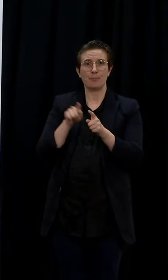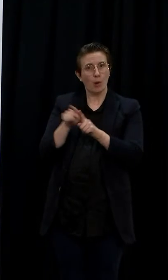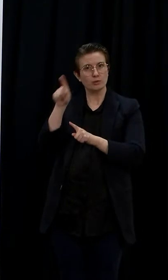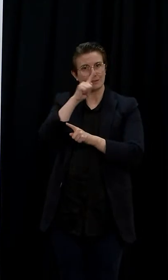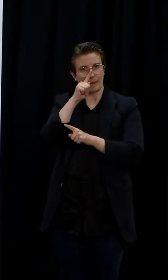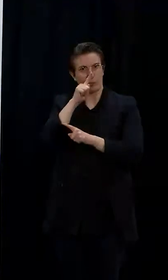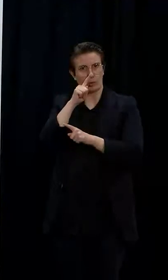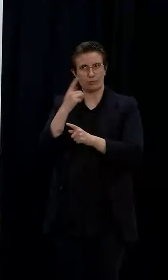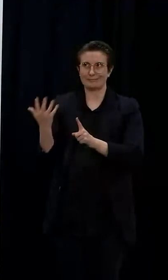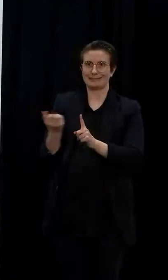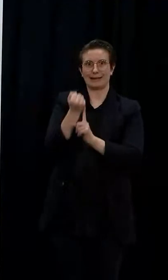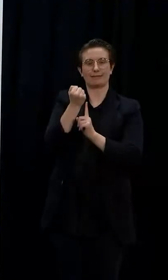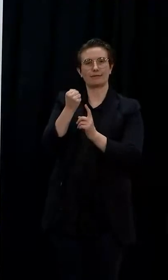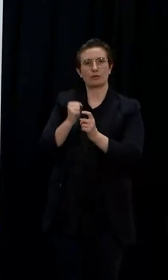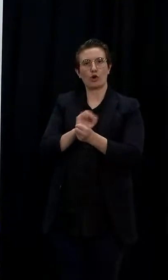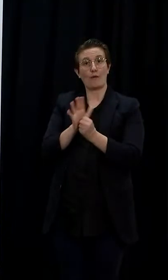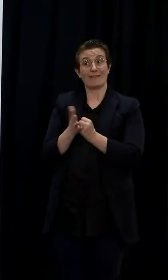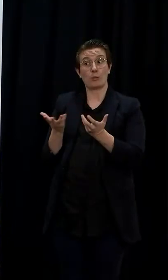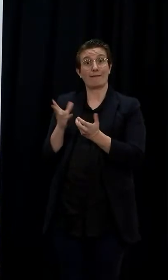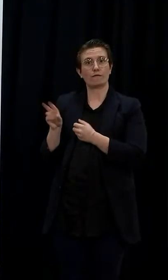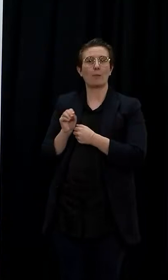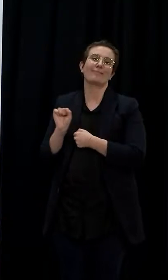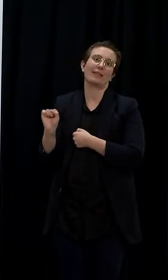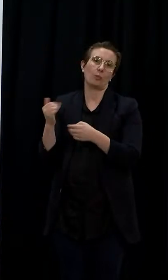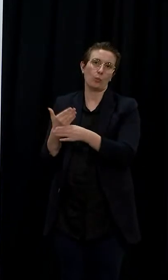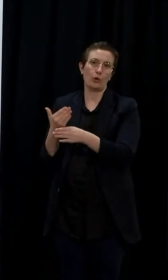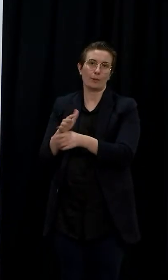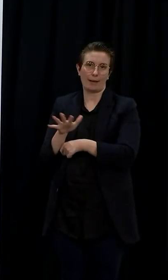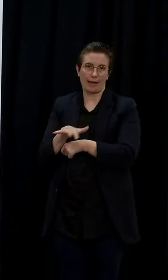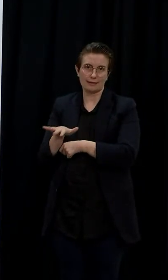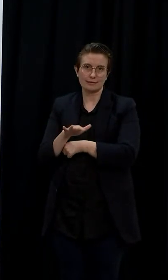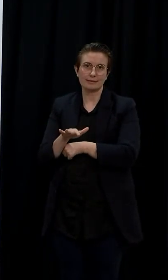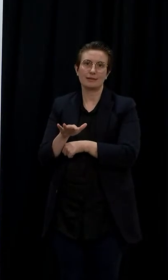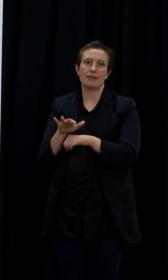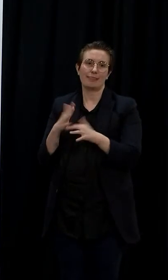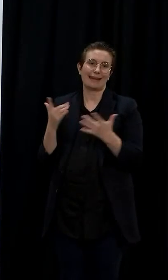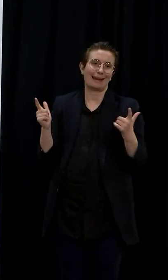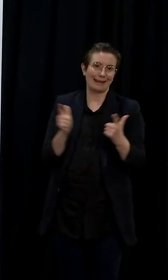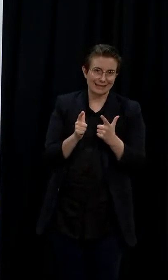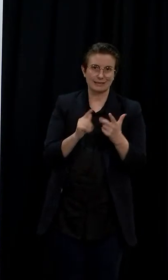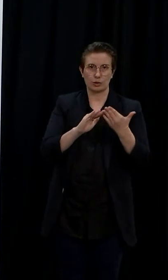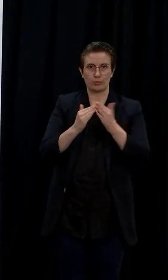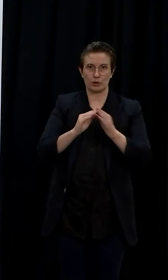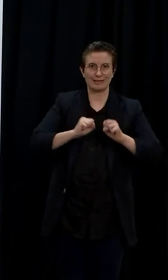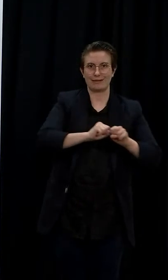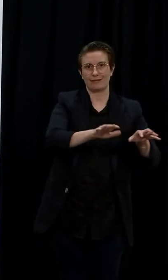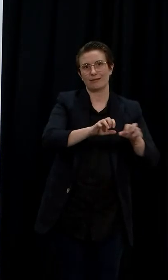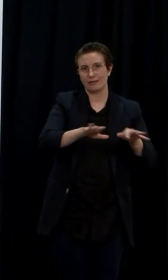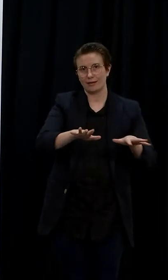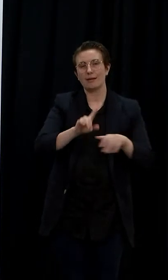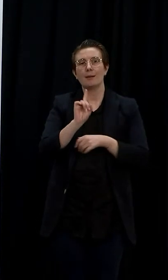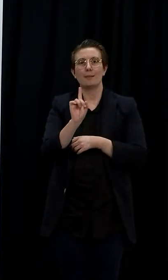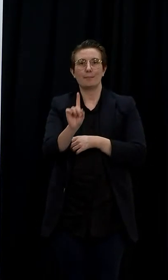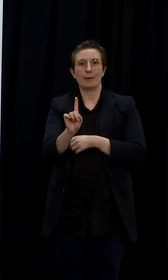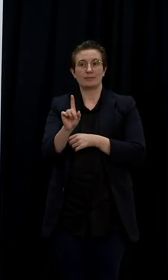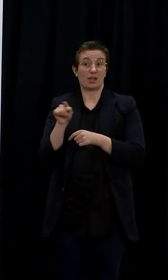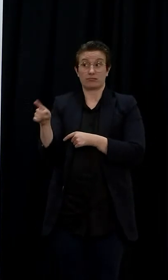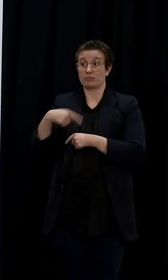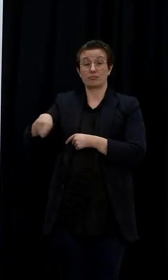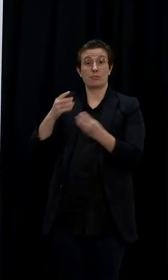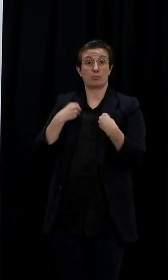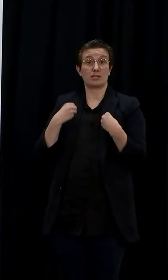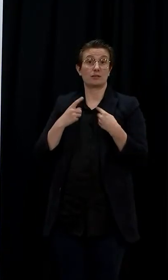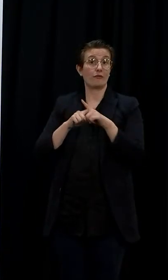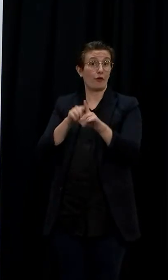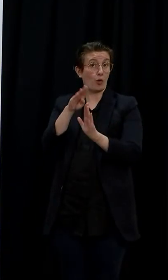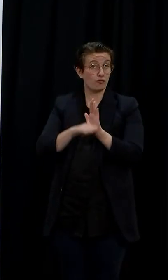We've seen good responses from workplaces where that's happened, but the common theme seems to be if you're in very large factory-style situations that might